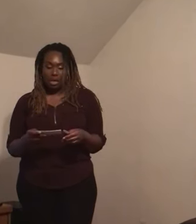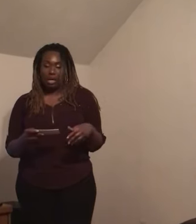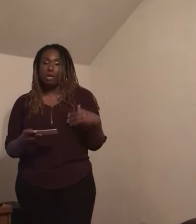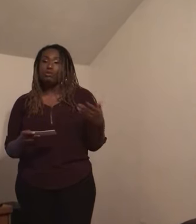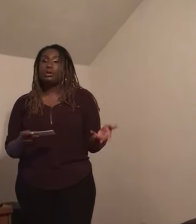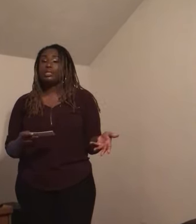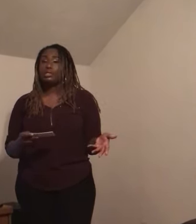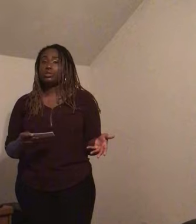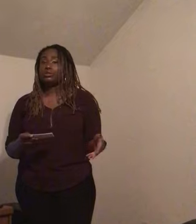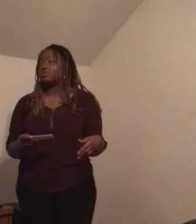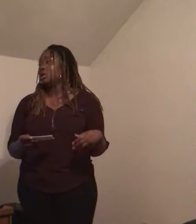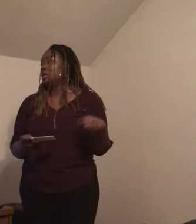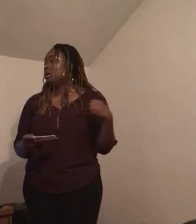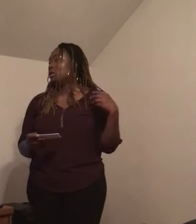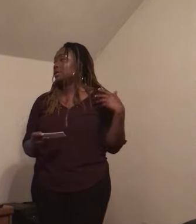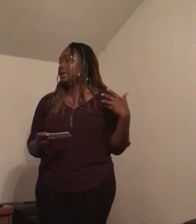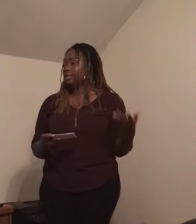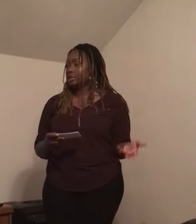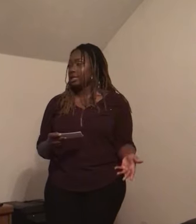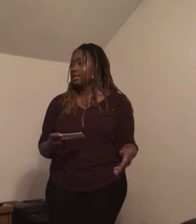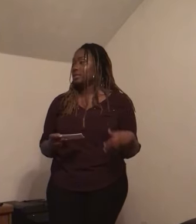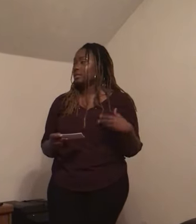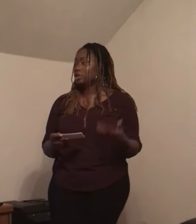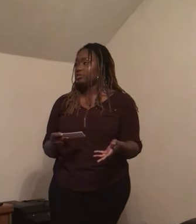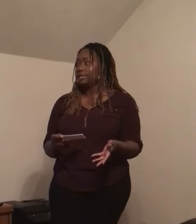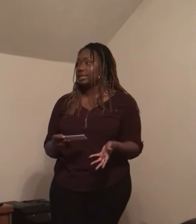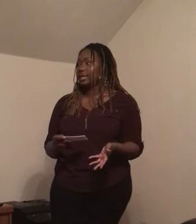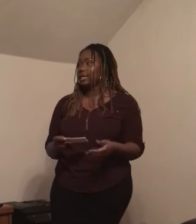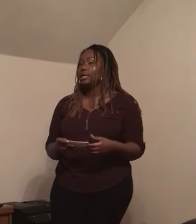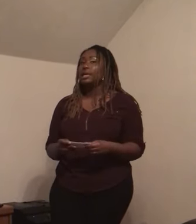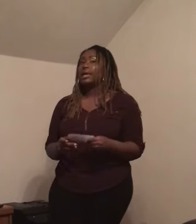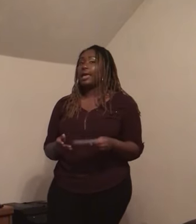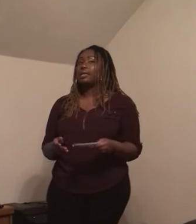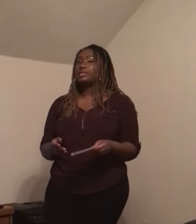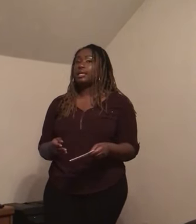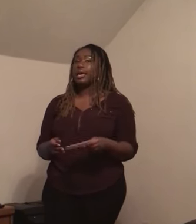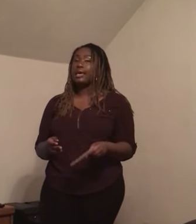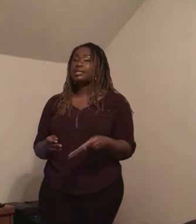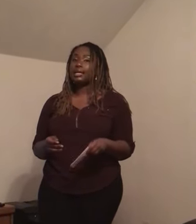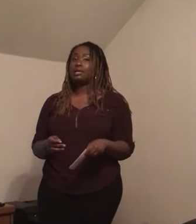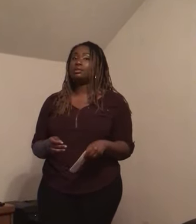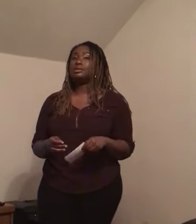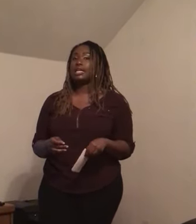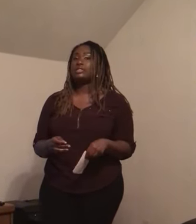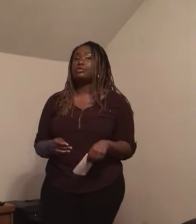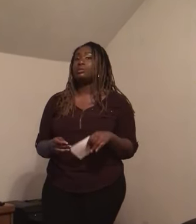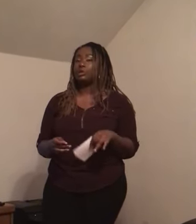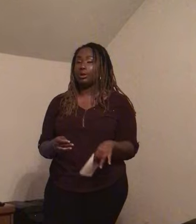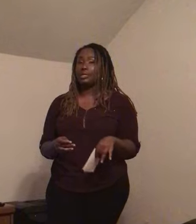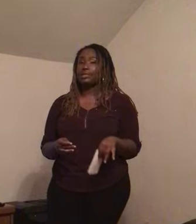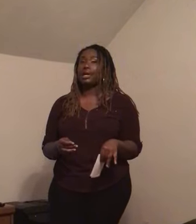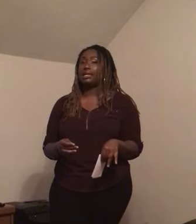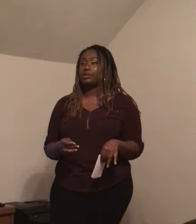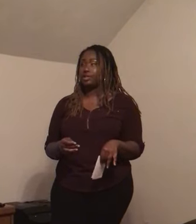According to Educate the USA, ASL stands for American Sign Language.